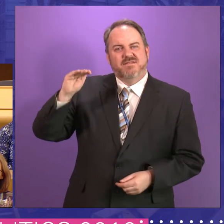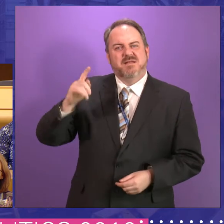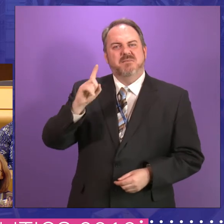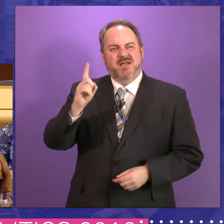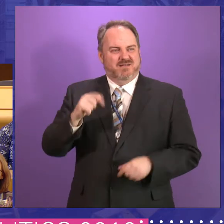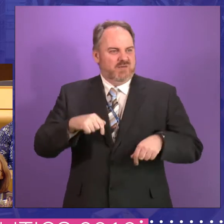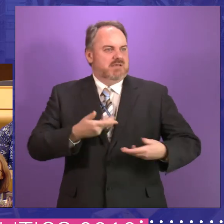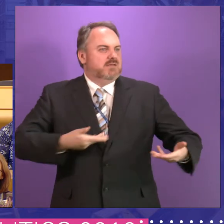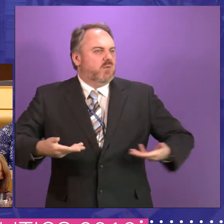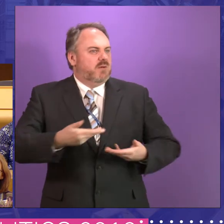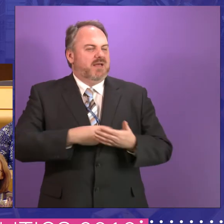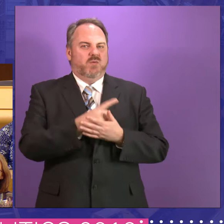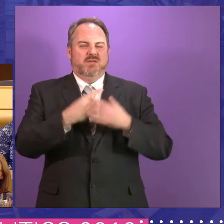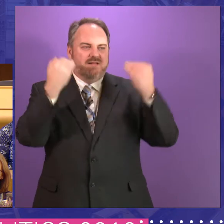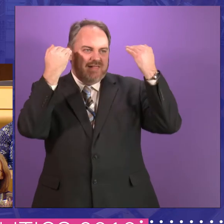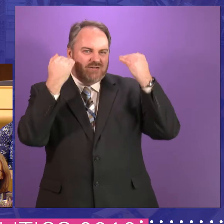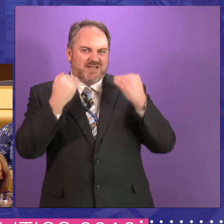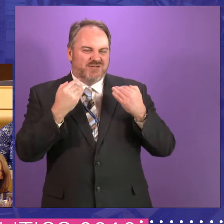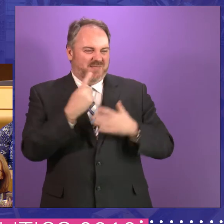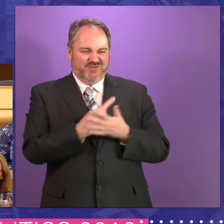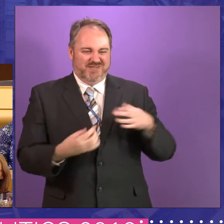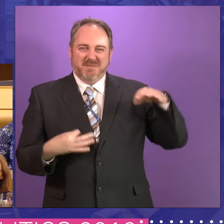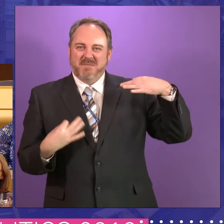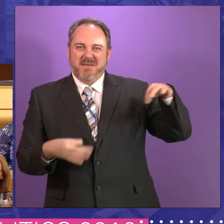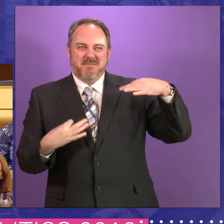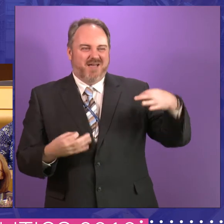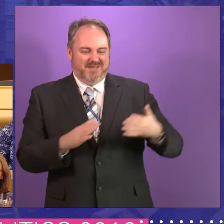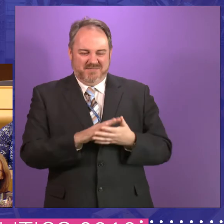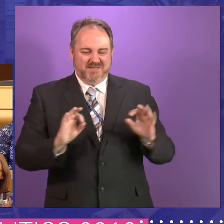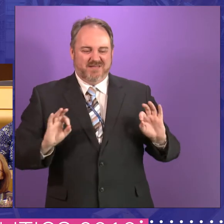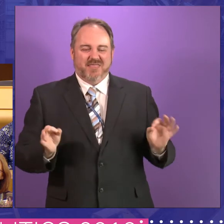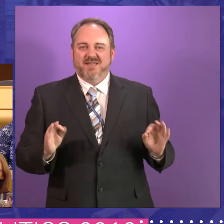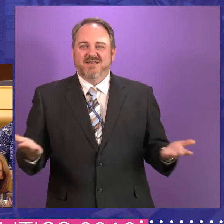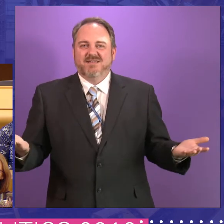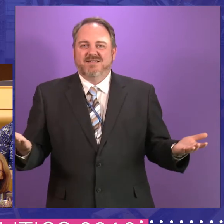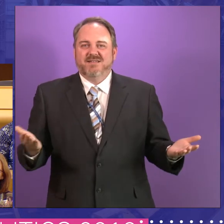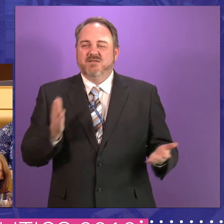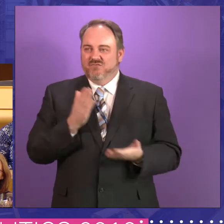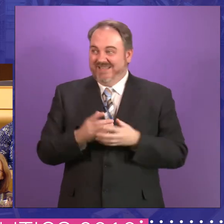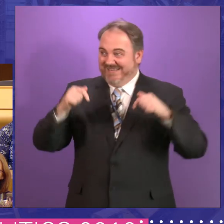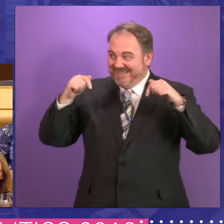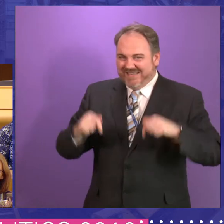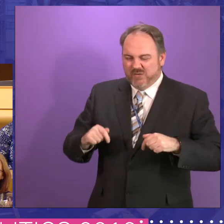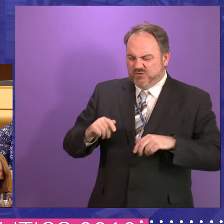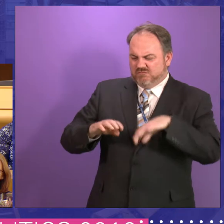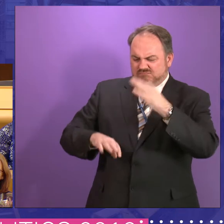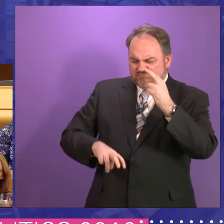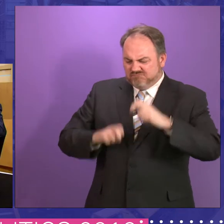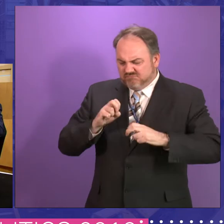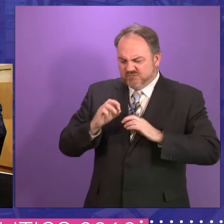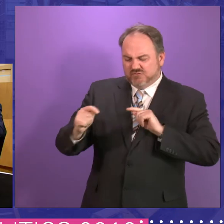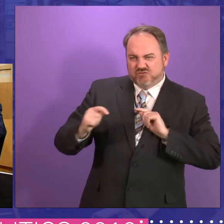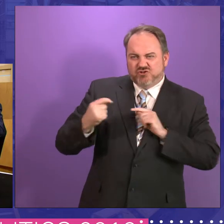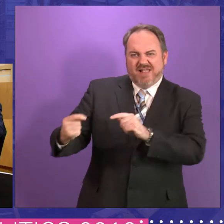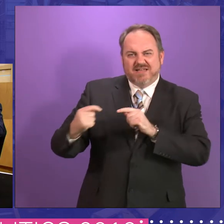about legislation, but it's just a piece of paper. And if you haven't got the scrutiny here and you haven't got the scrutiny locally and people